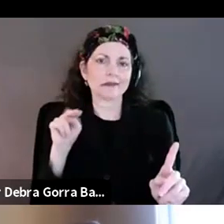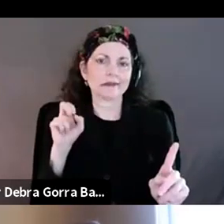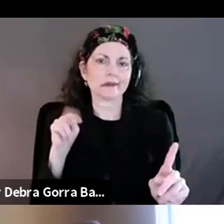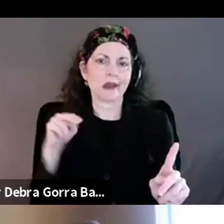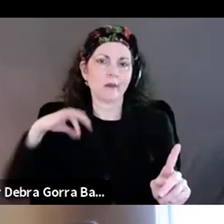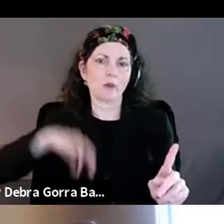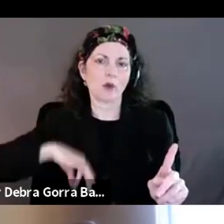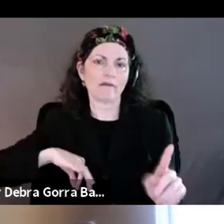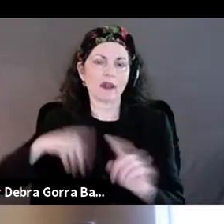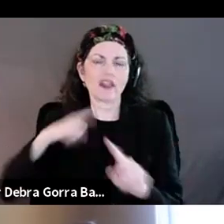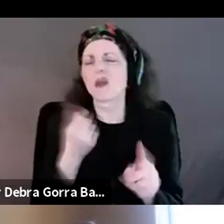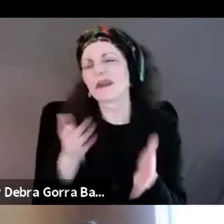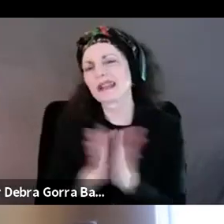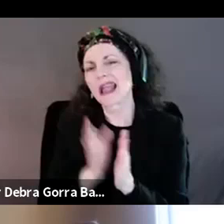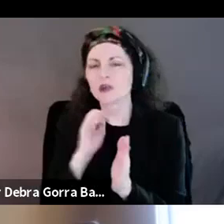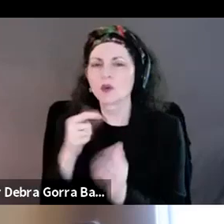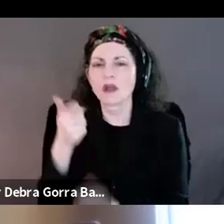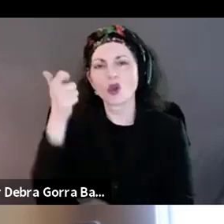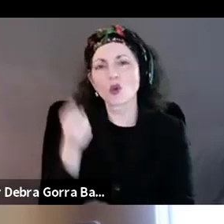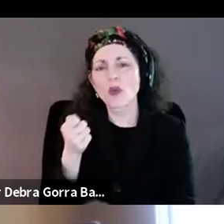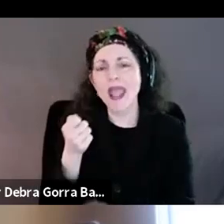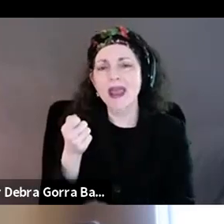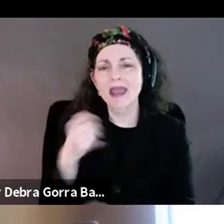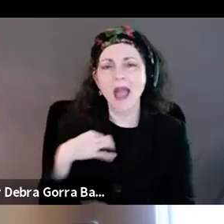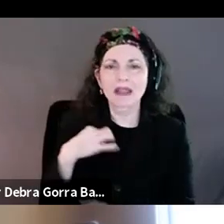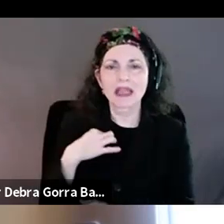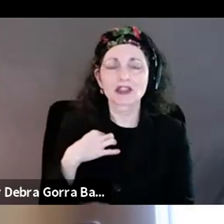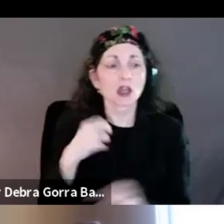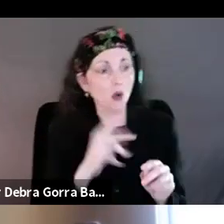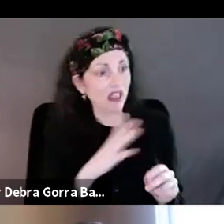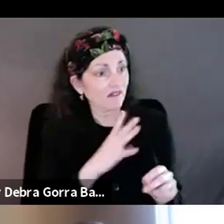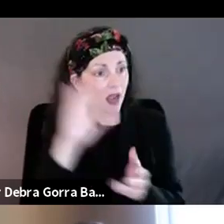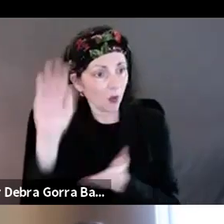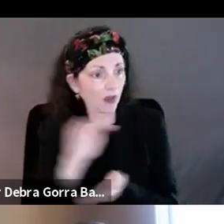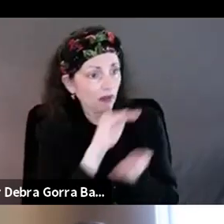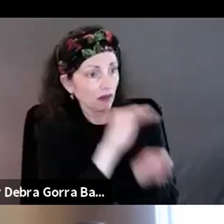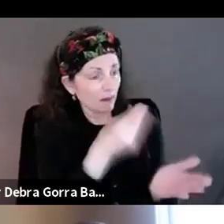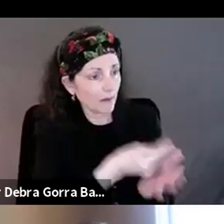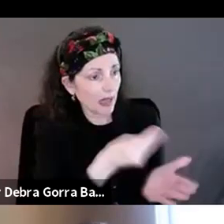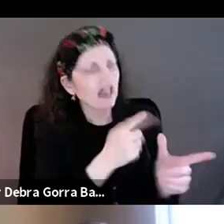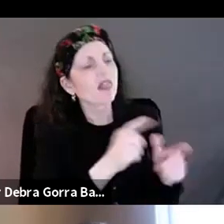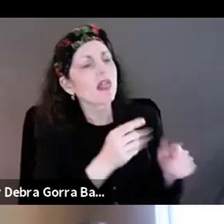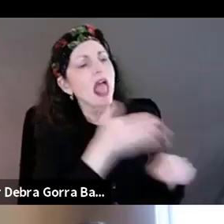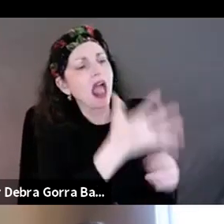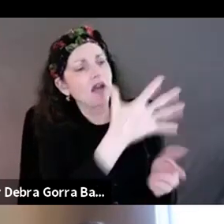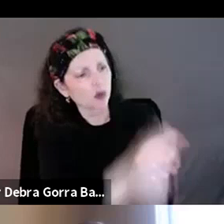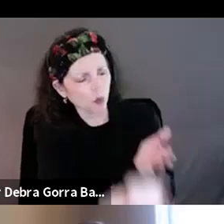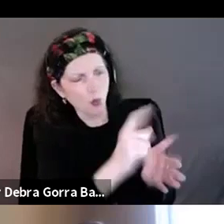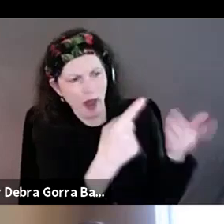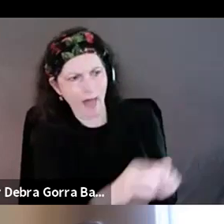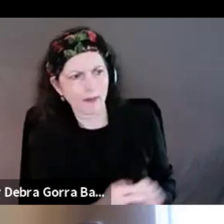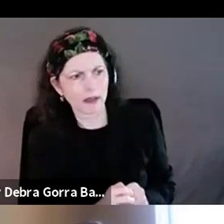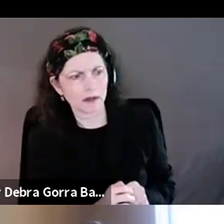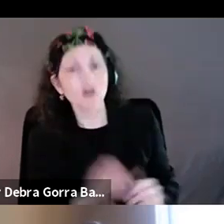on the grant application, okay, what happens after this funding? What are you, you know, going to do? And so, sustainability, I think, is going to be the real